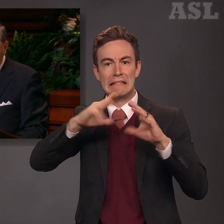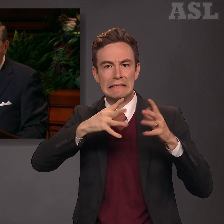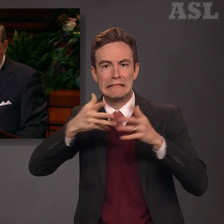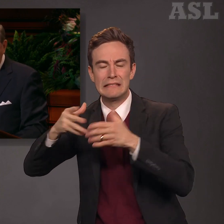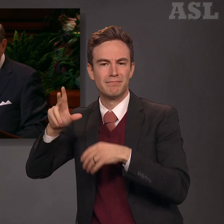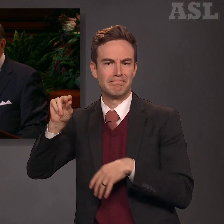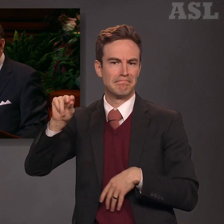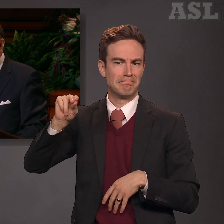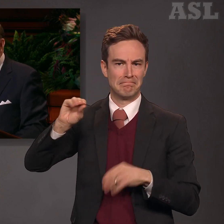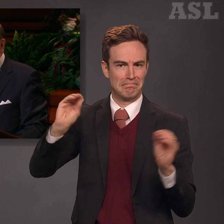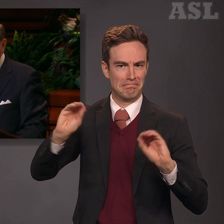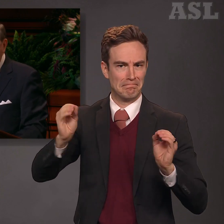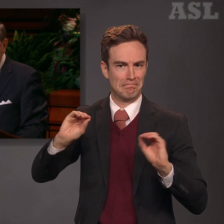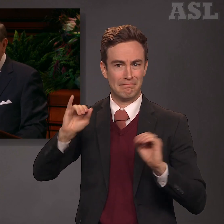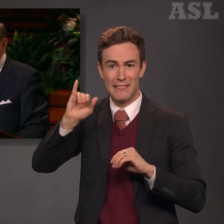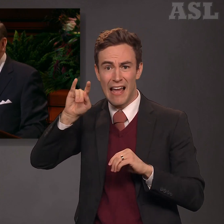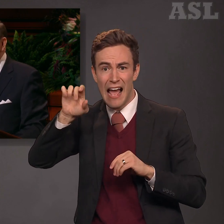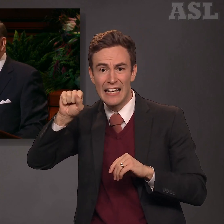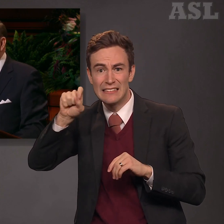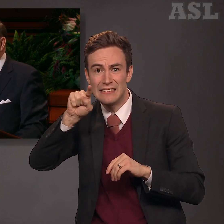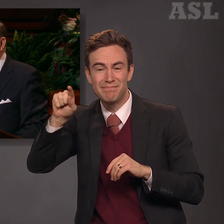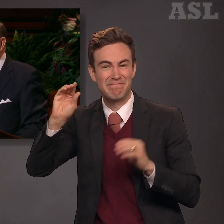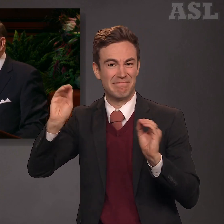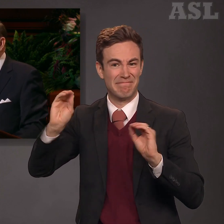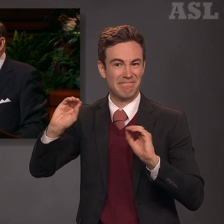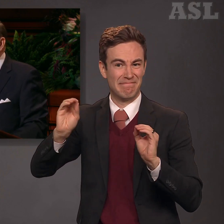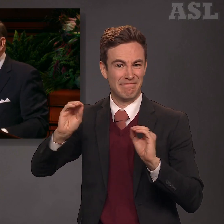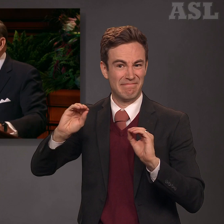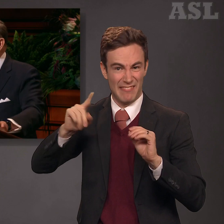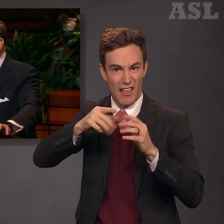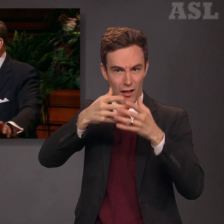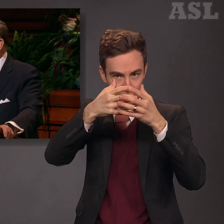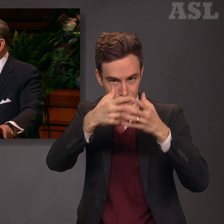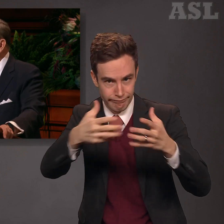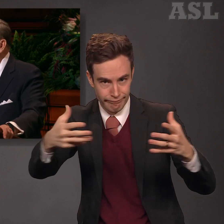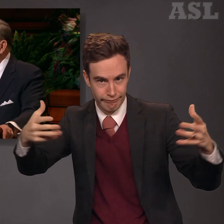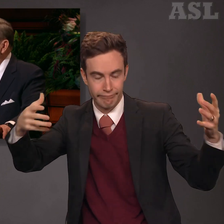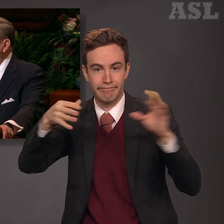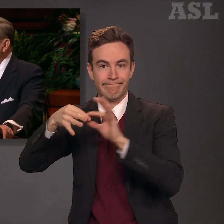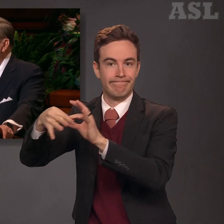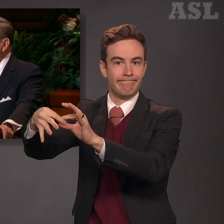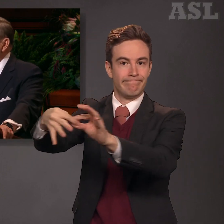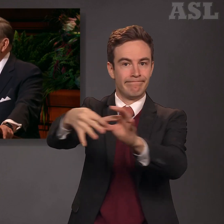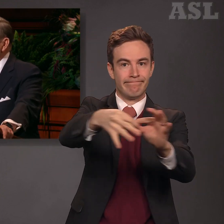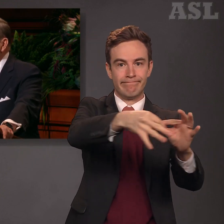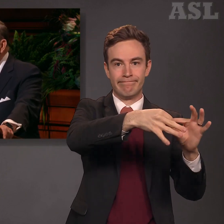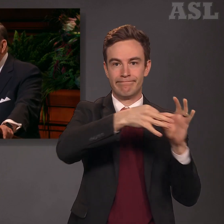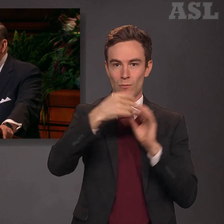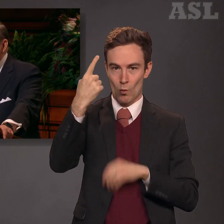ites at all. The people had taken on just one